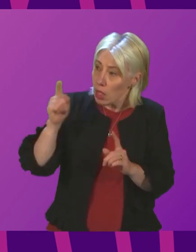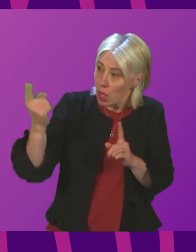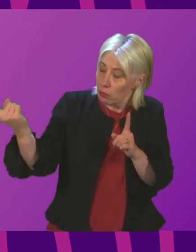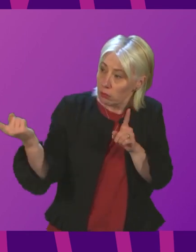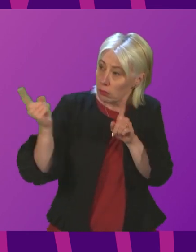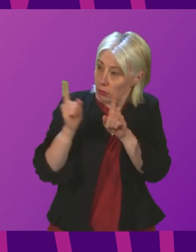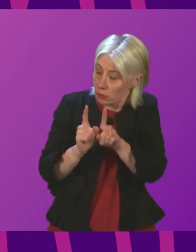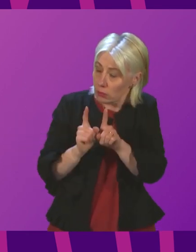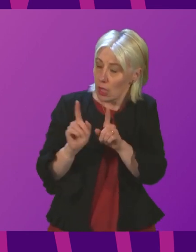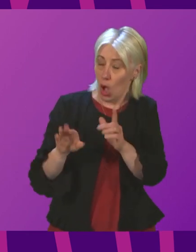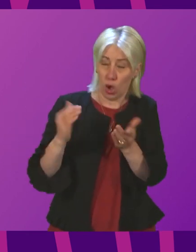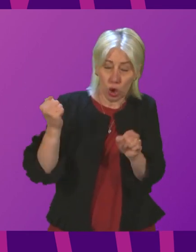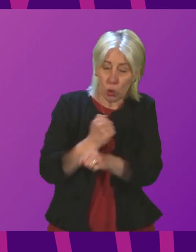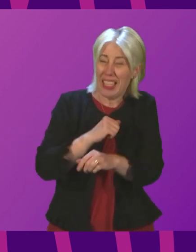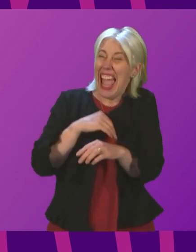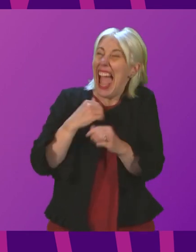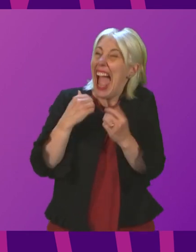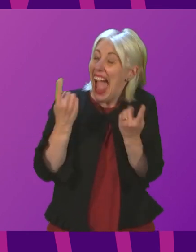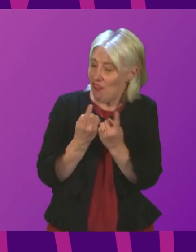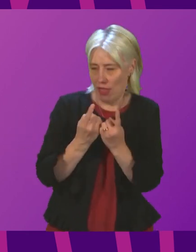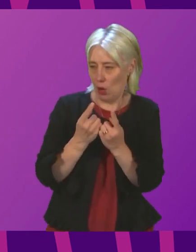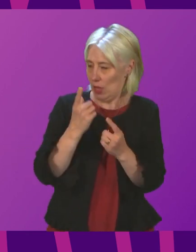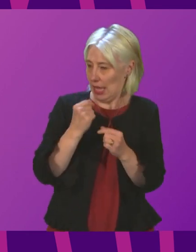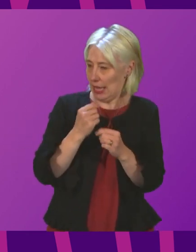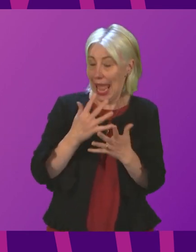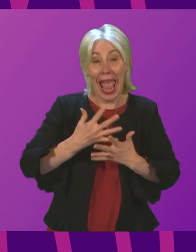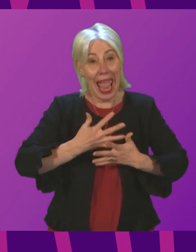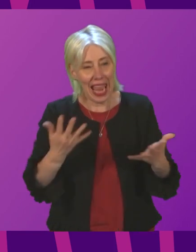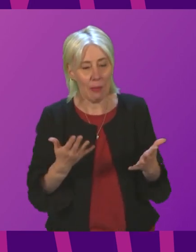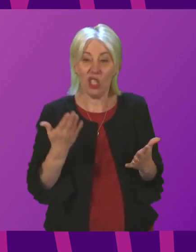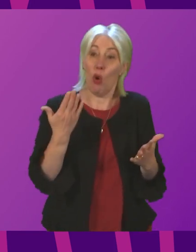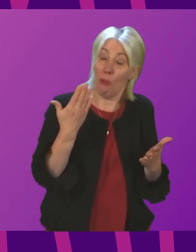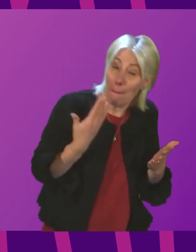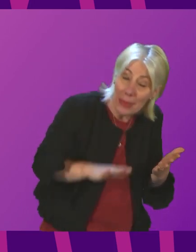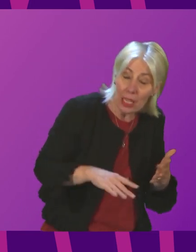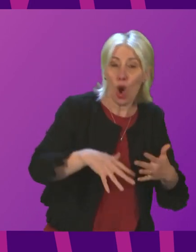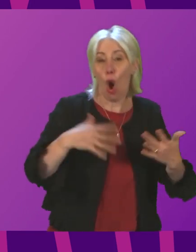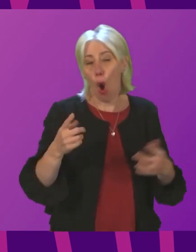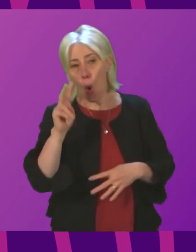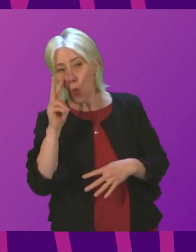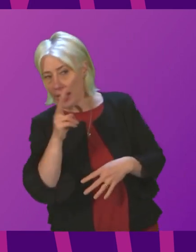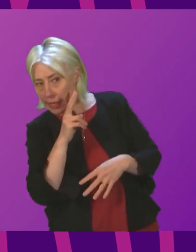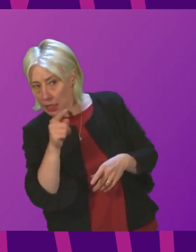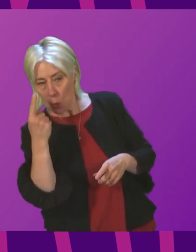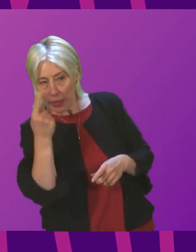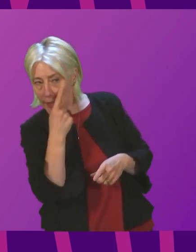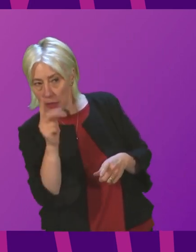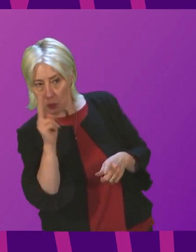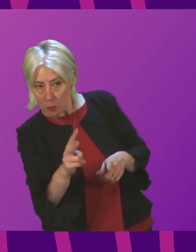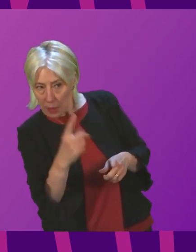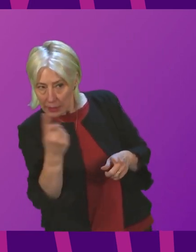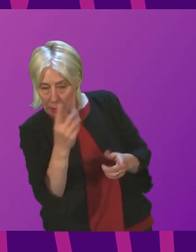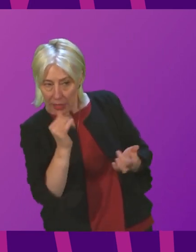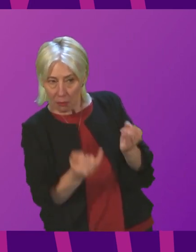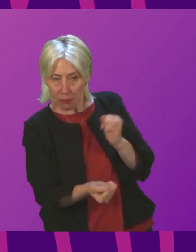in doing everything he can to encourage anyone who has been or has witnessed someone being spiked to contact the police